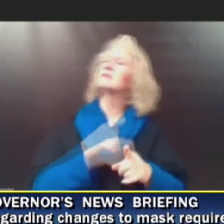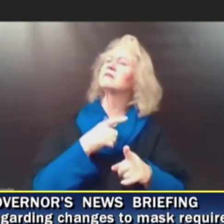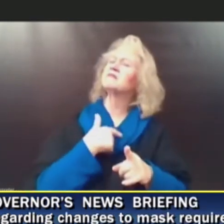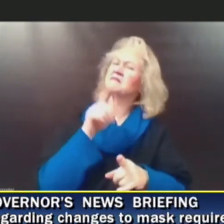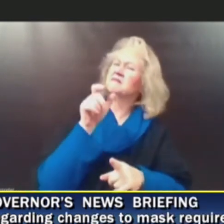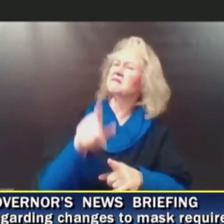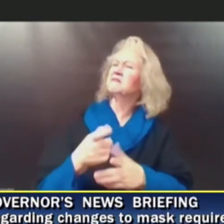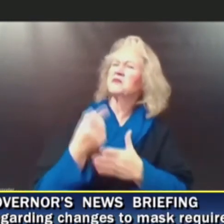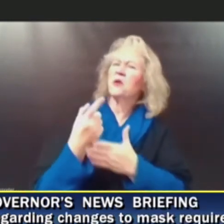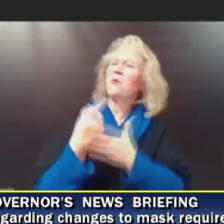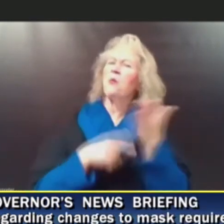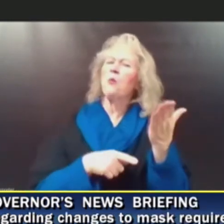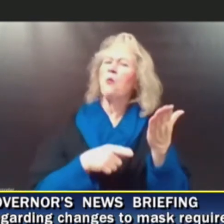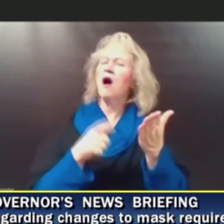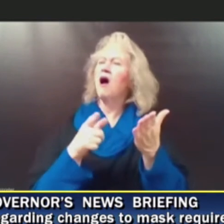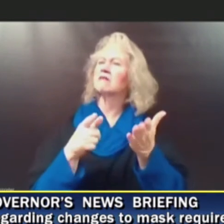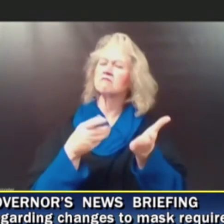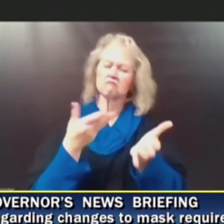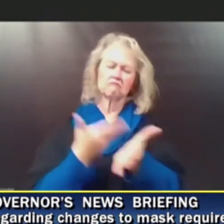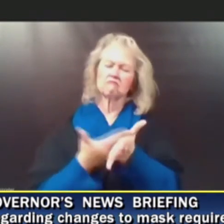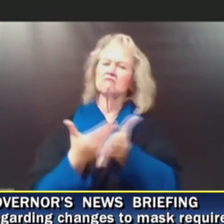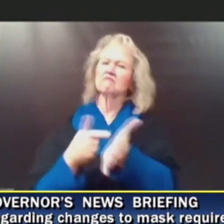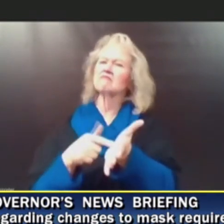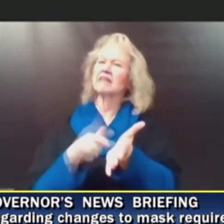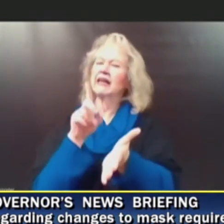have on in-school transmission of COVID?